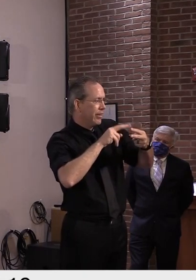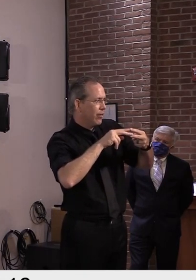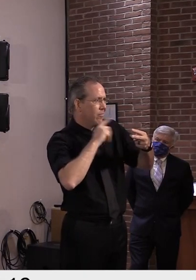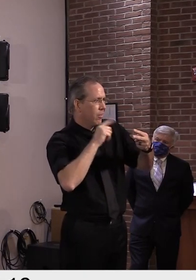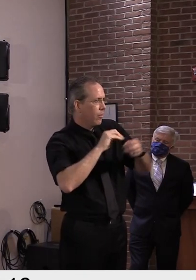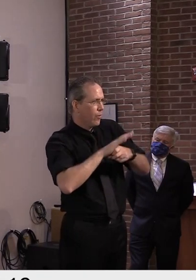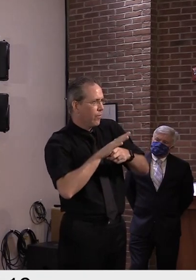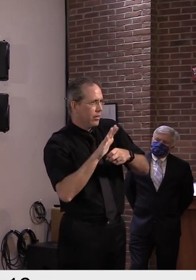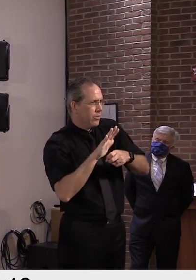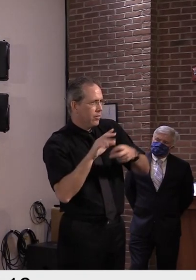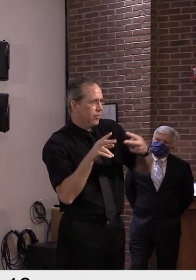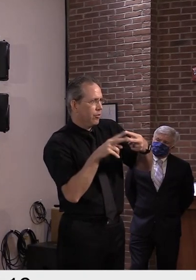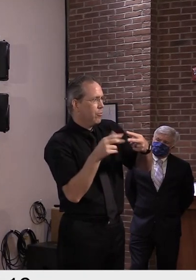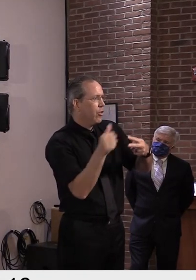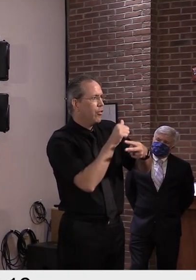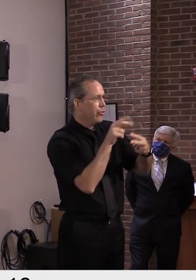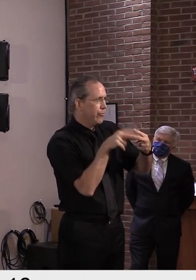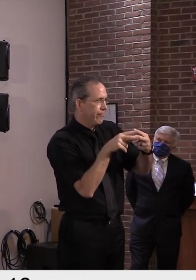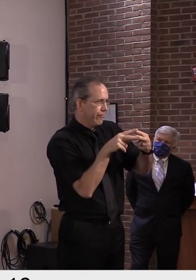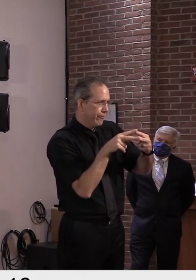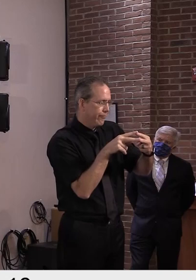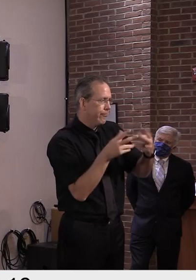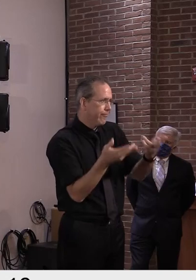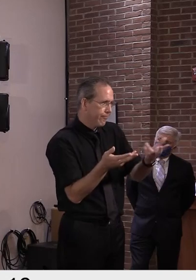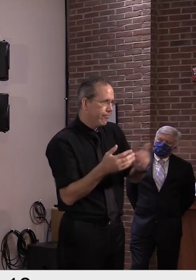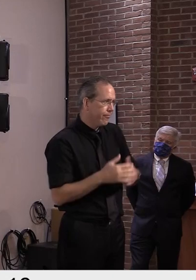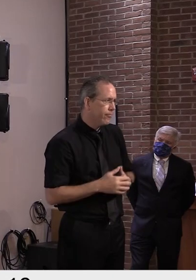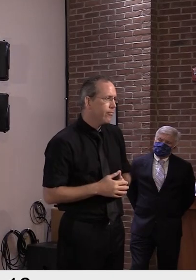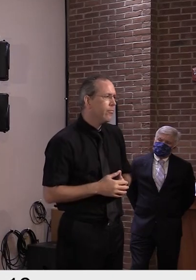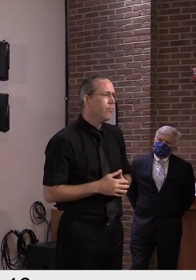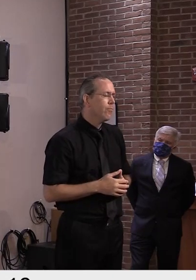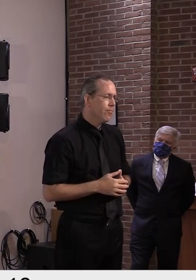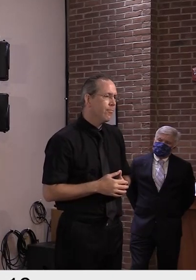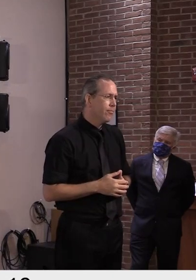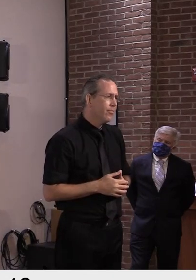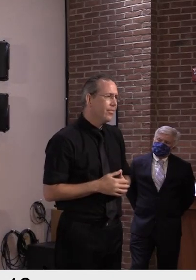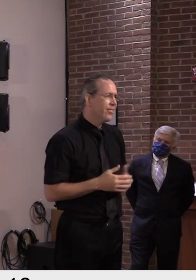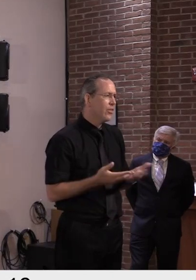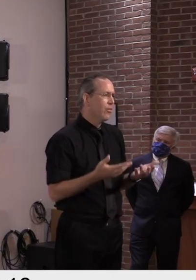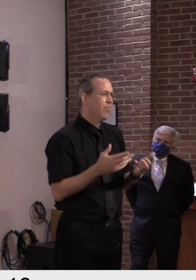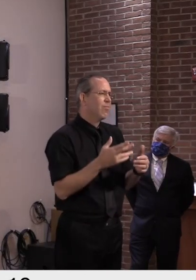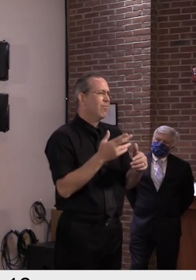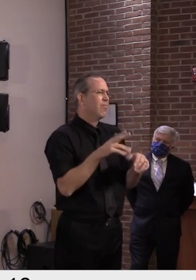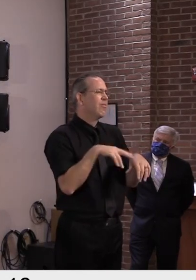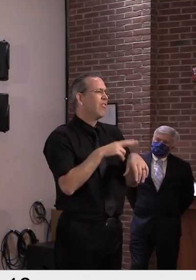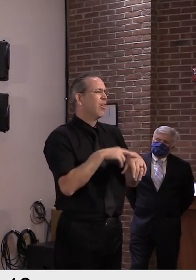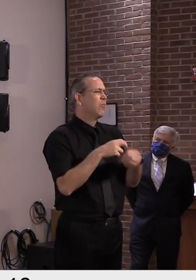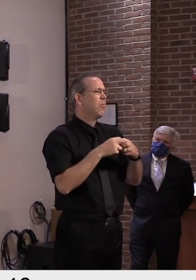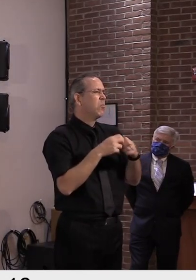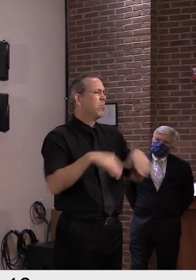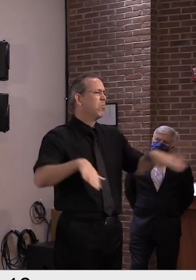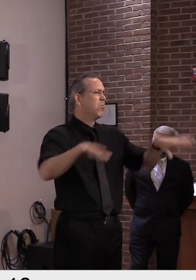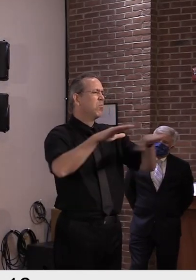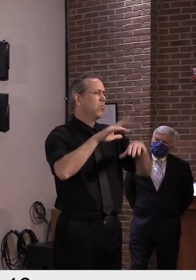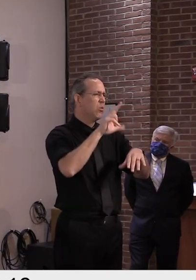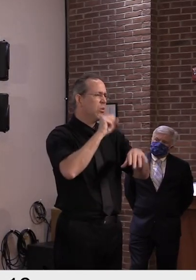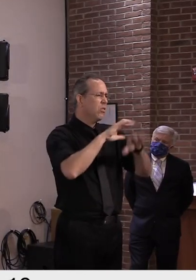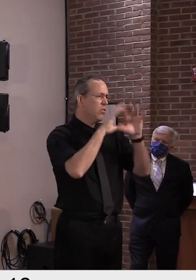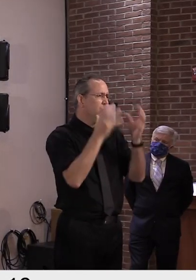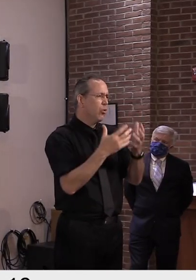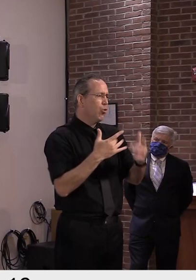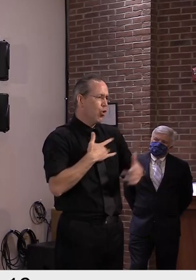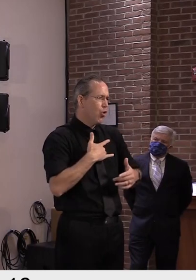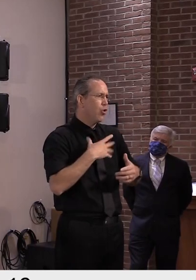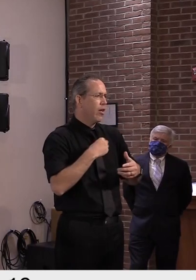respiratory cause of death, which is typical because prior to COVID, pneumonia